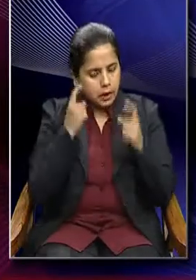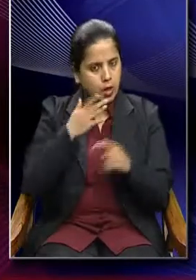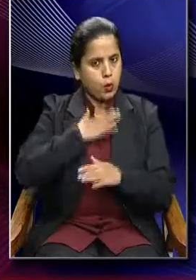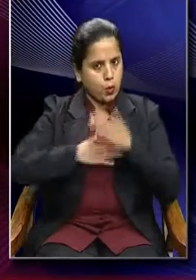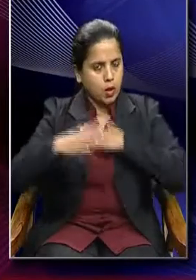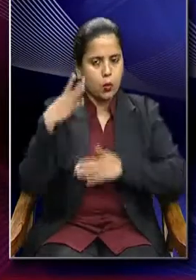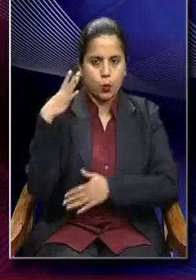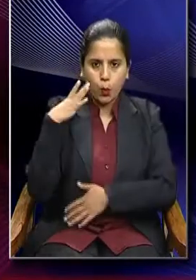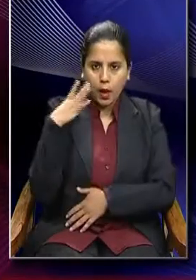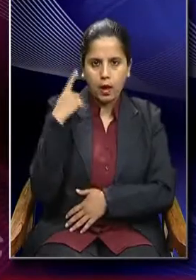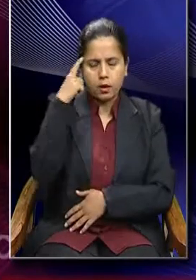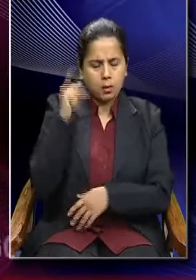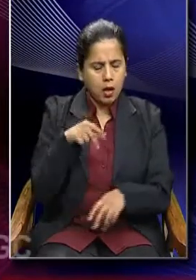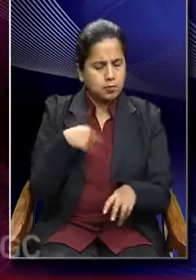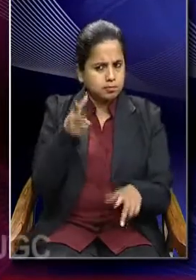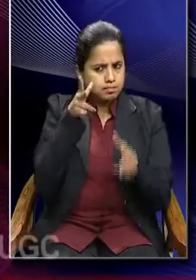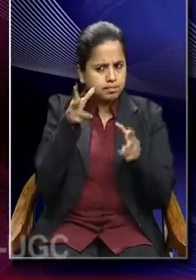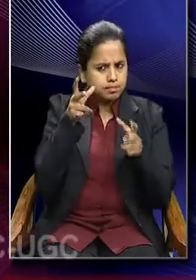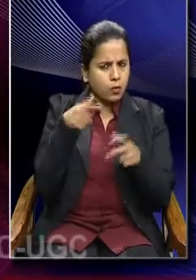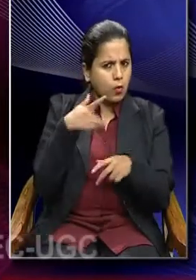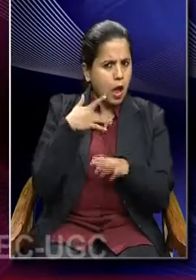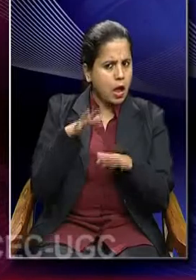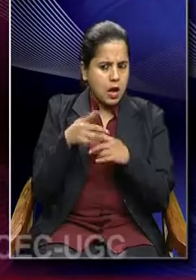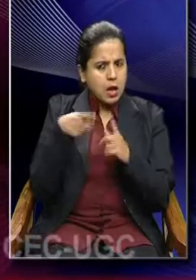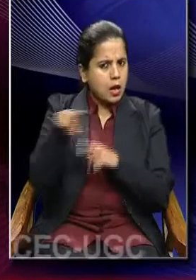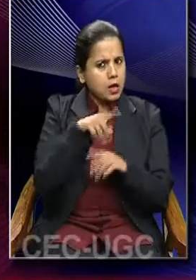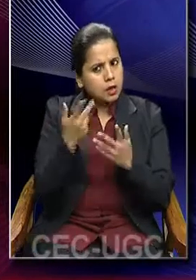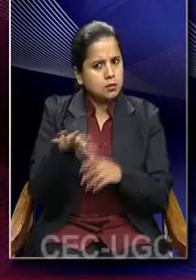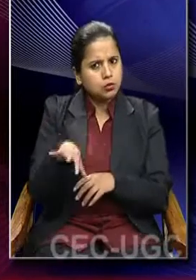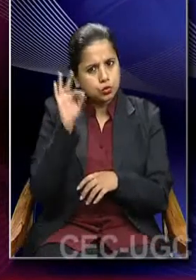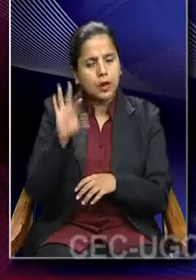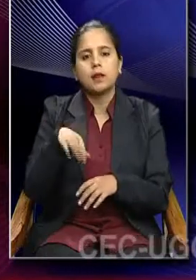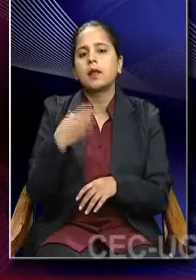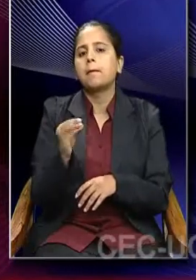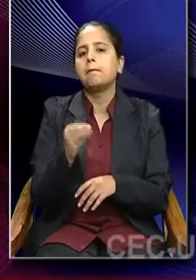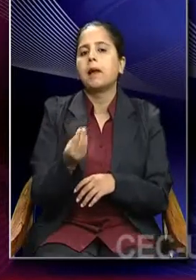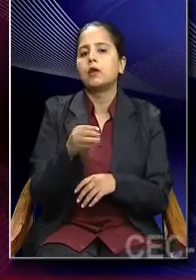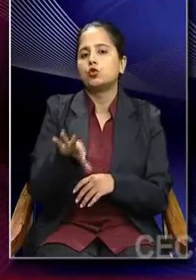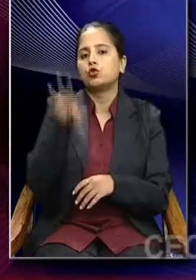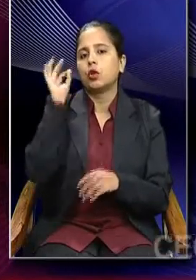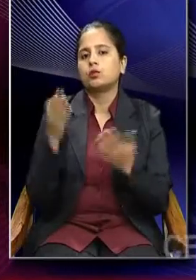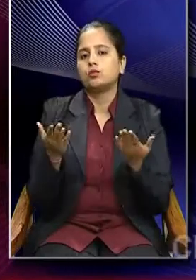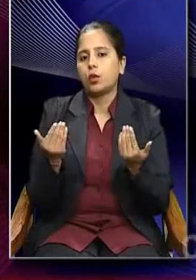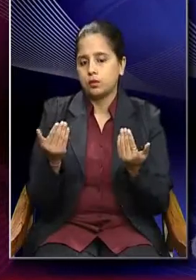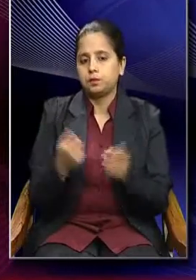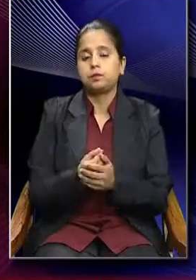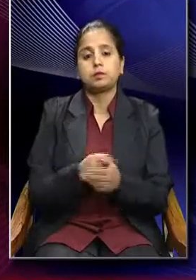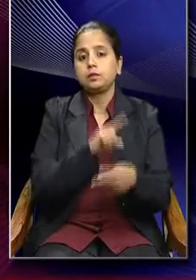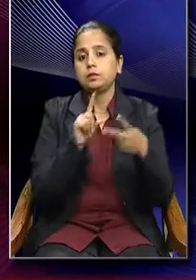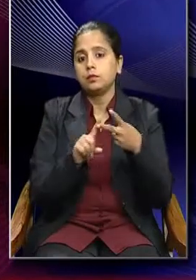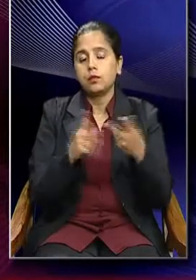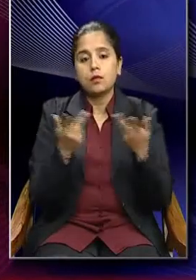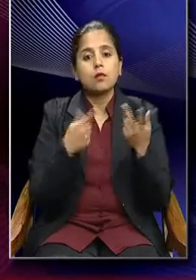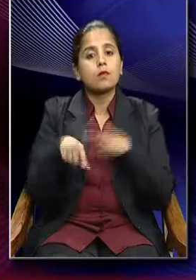Let us observe how things are going and then make a choice. The second is